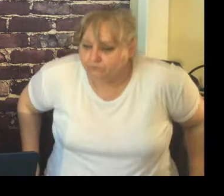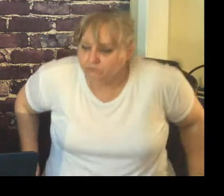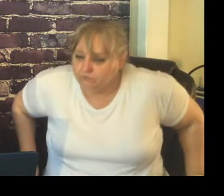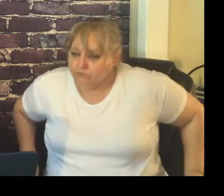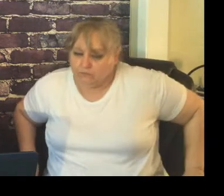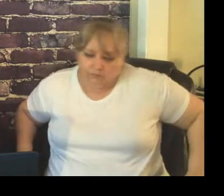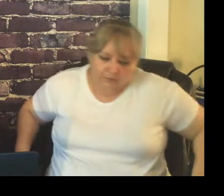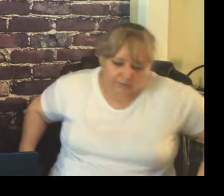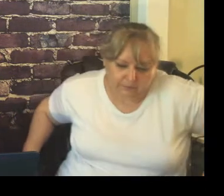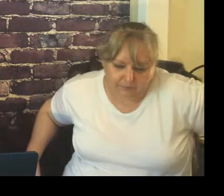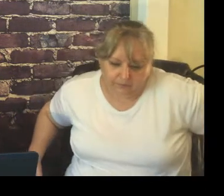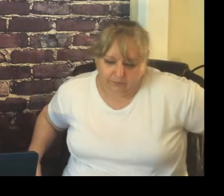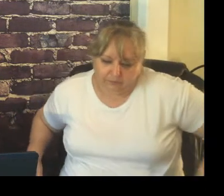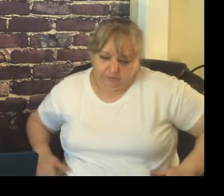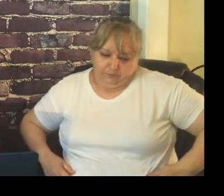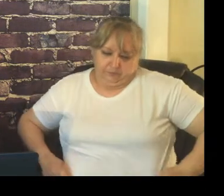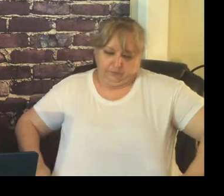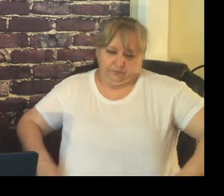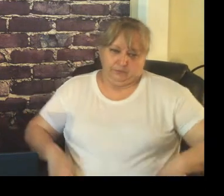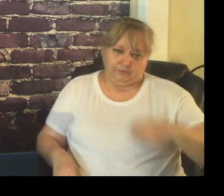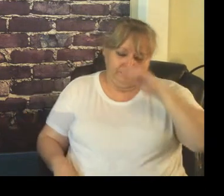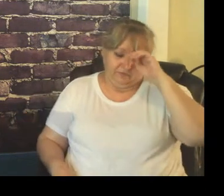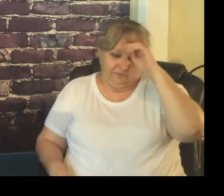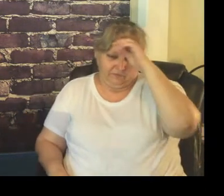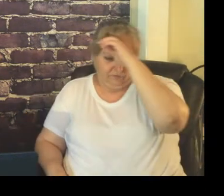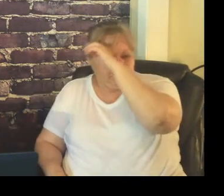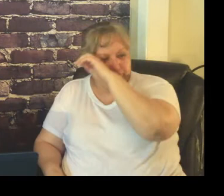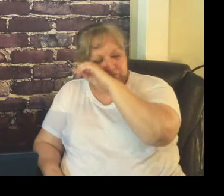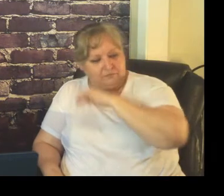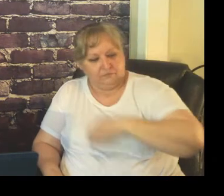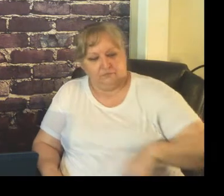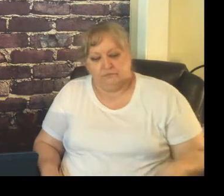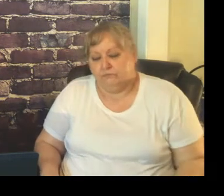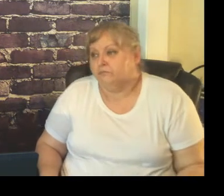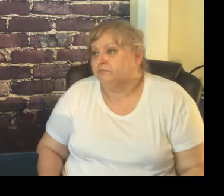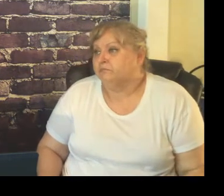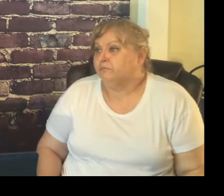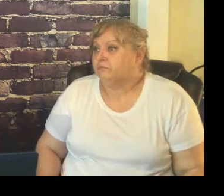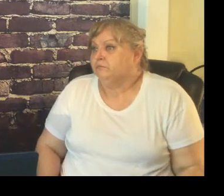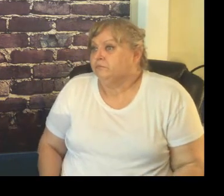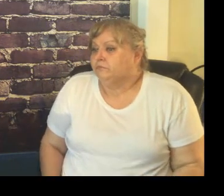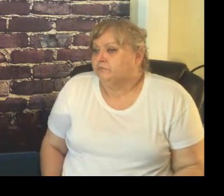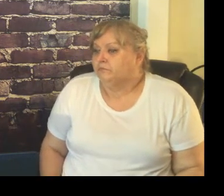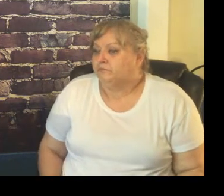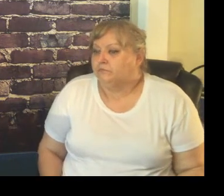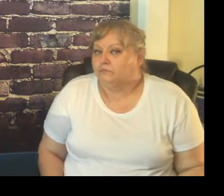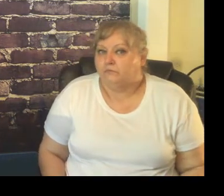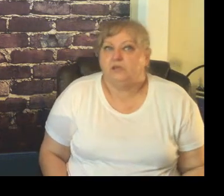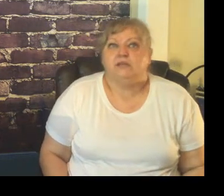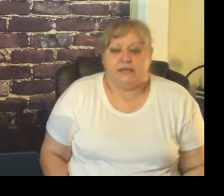these days especially if you're just coming into the profession there is a lot of information out